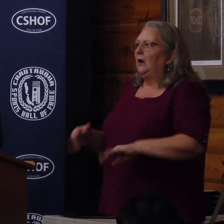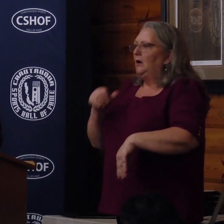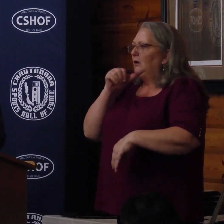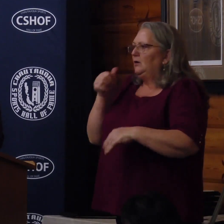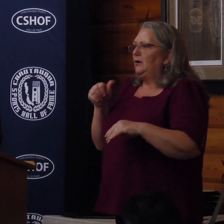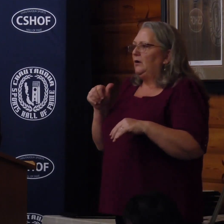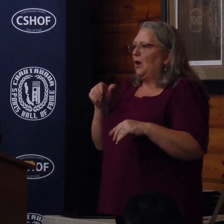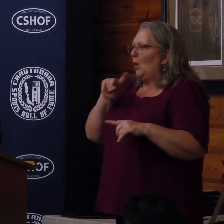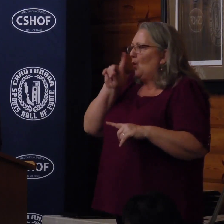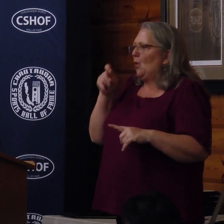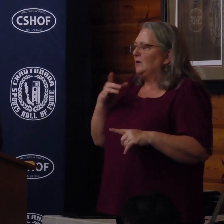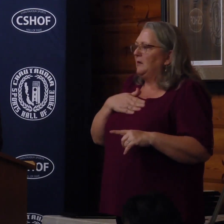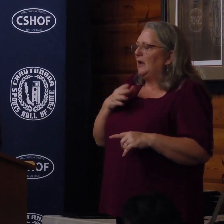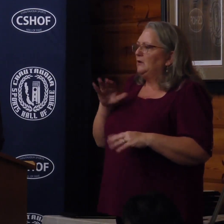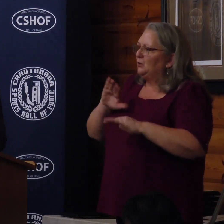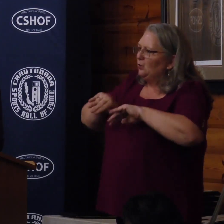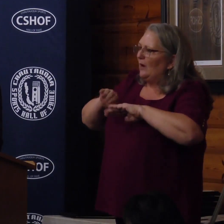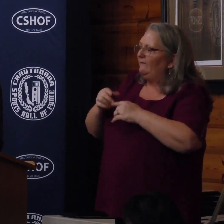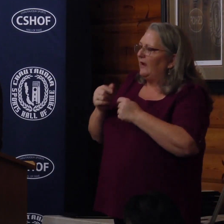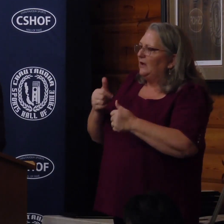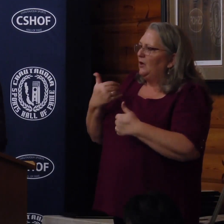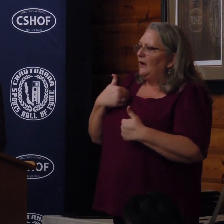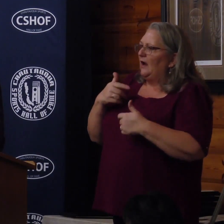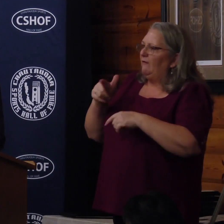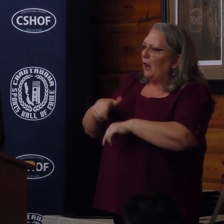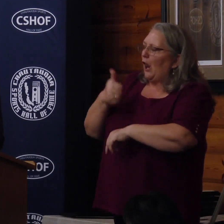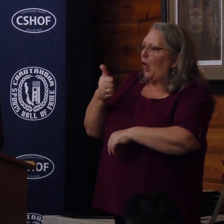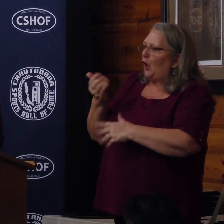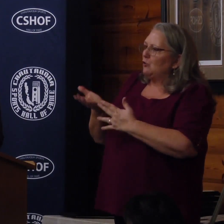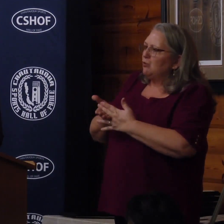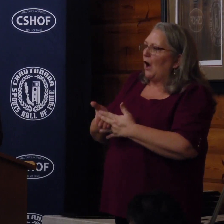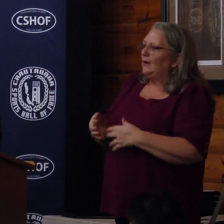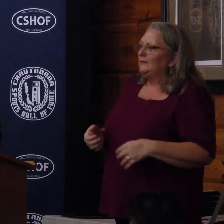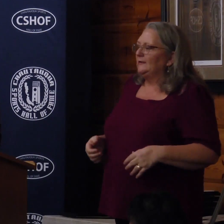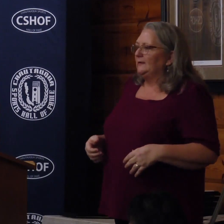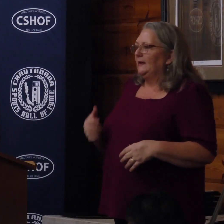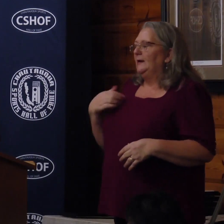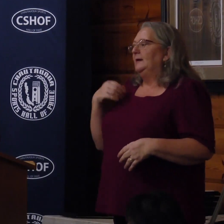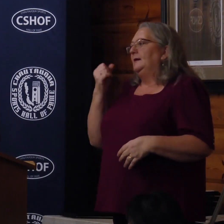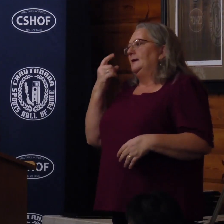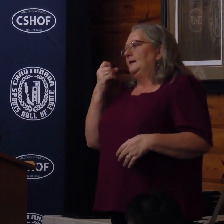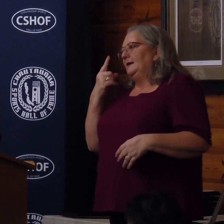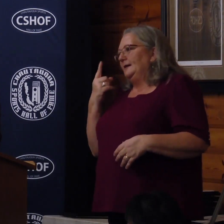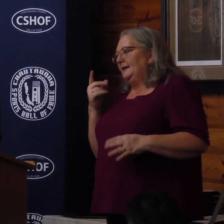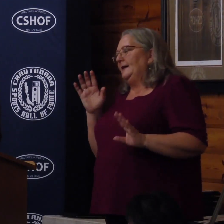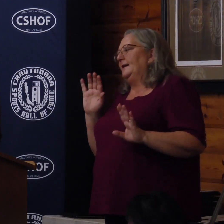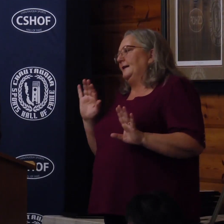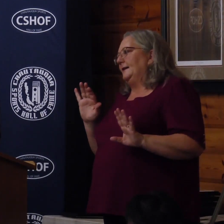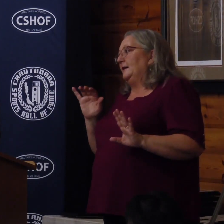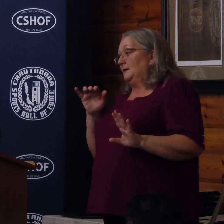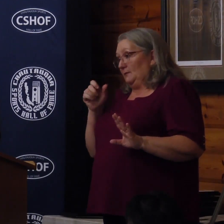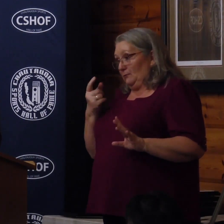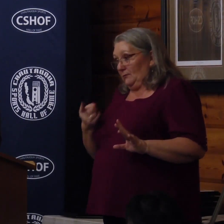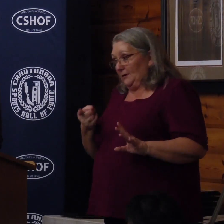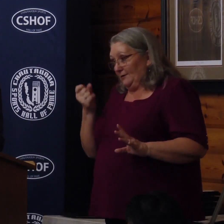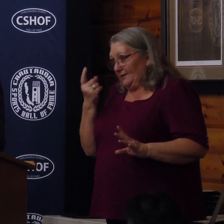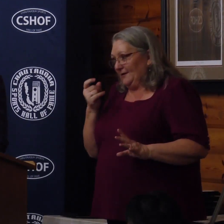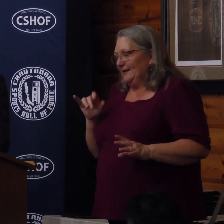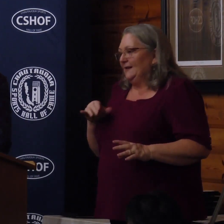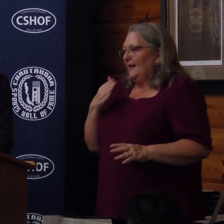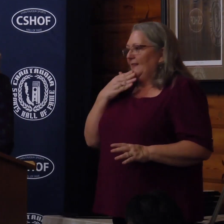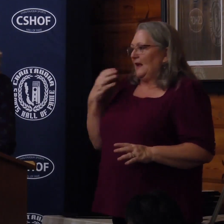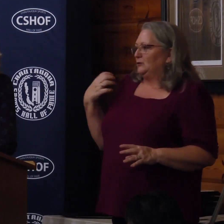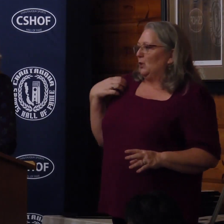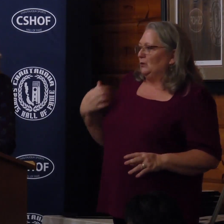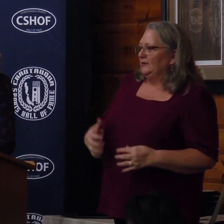question it. Swim faster, you'll have longer breaks. I understand the mentality, don't you? Thanks,